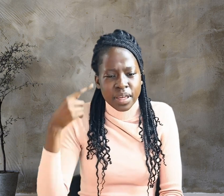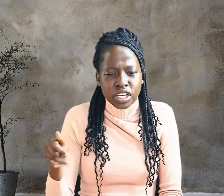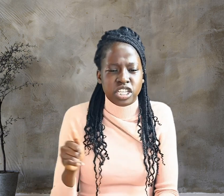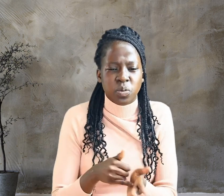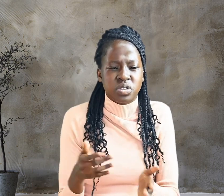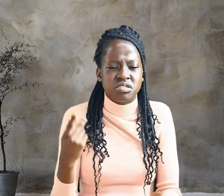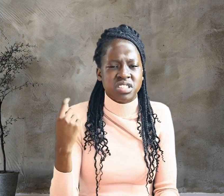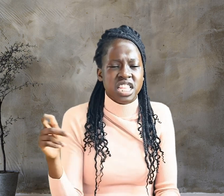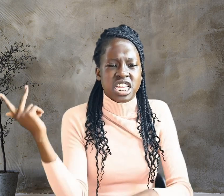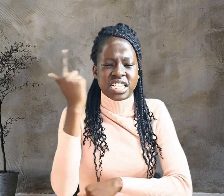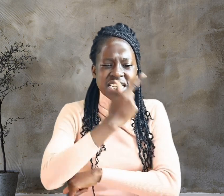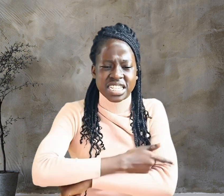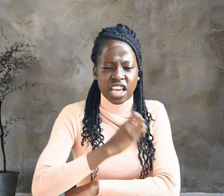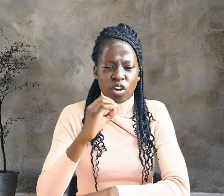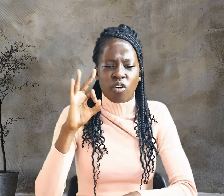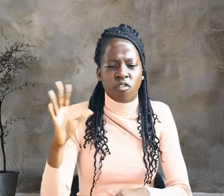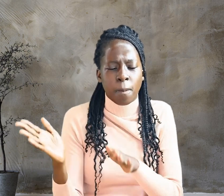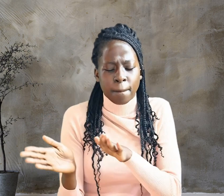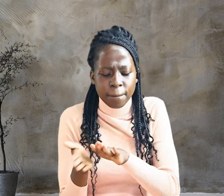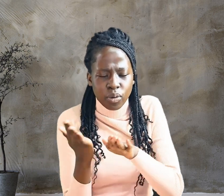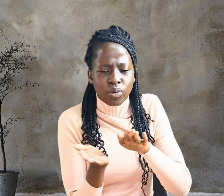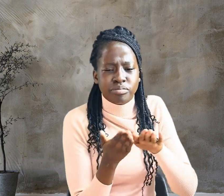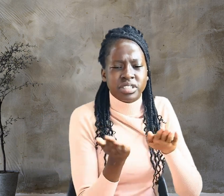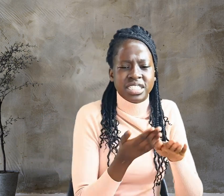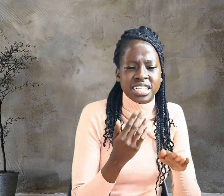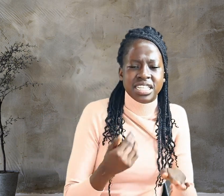tomb was nearby, they laid Jesus there. here.